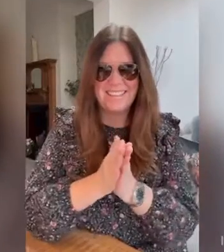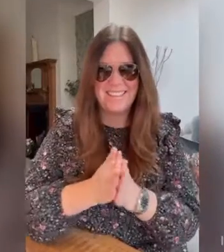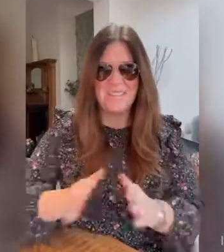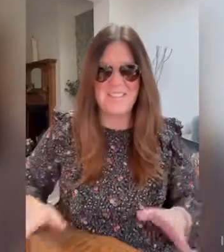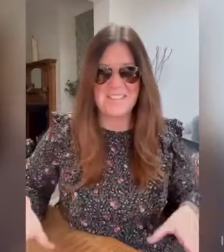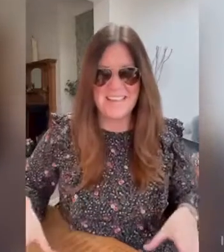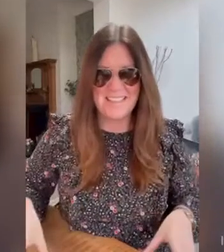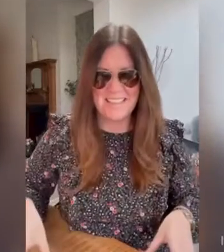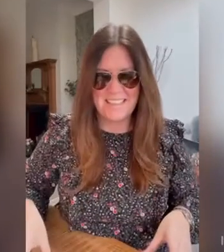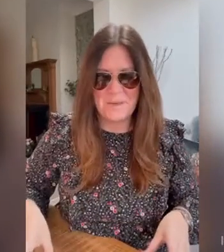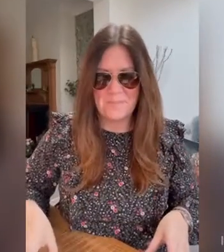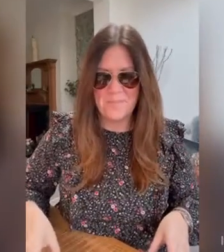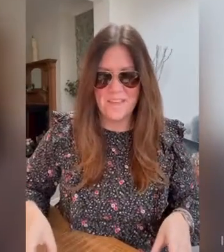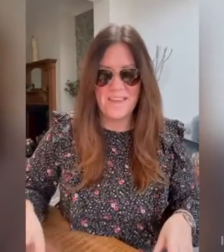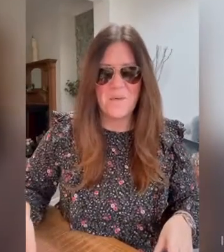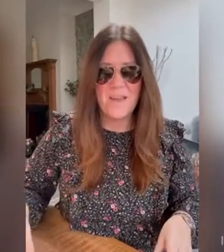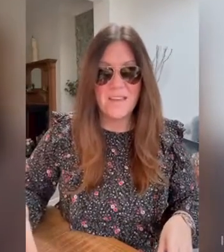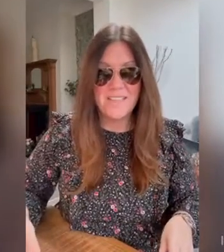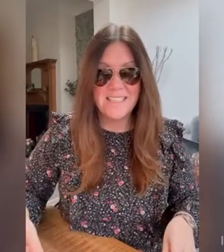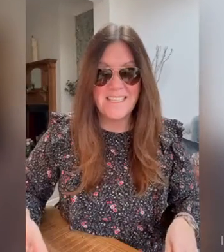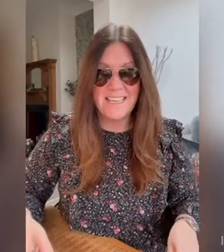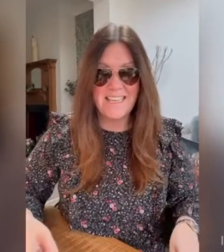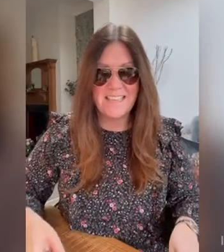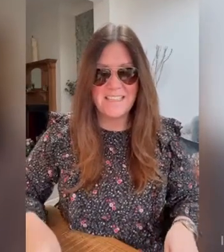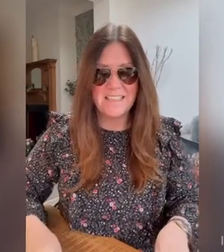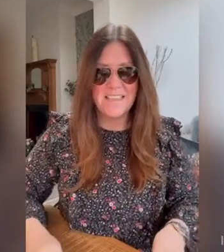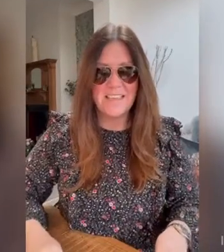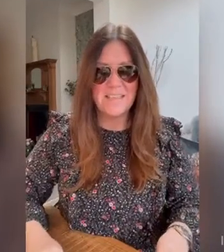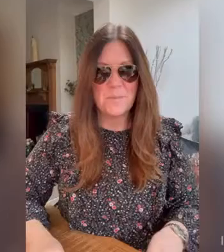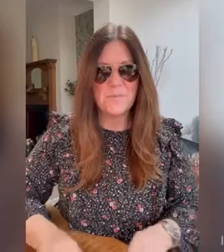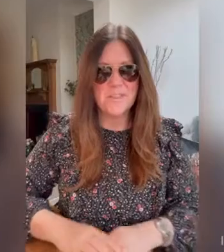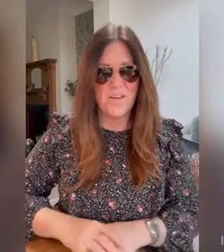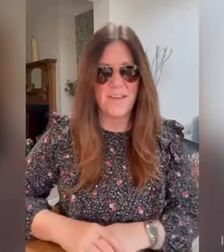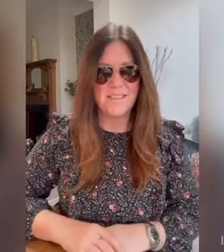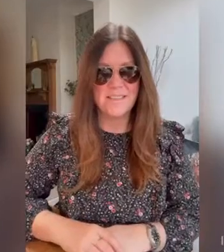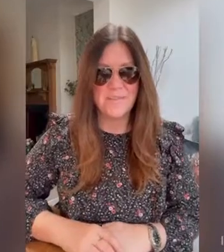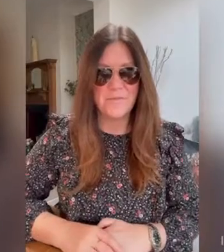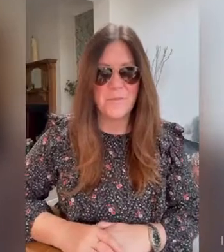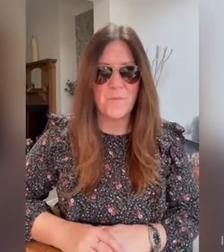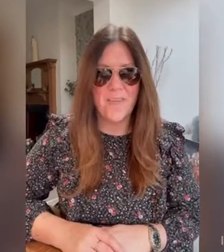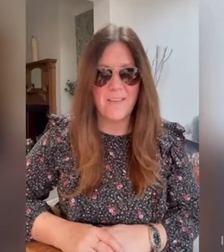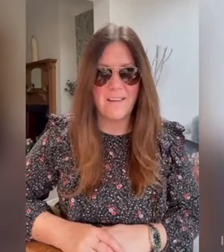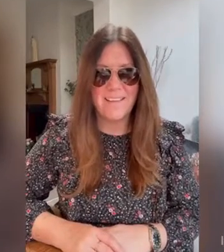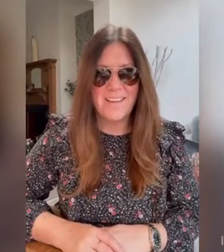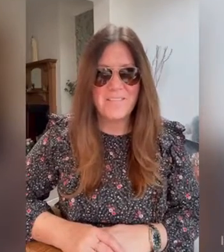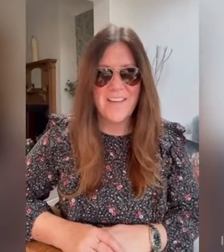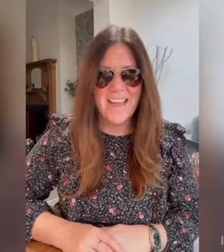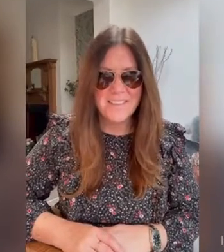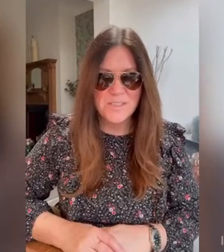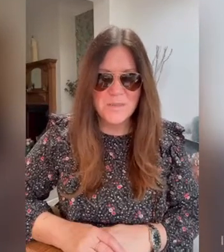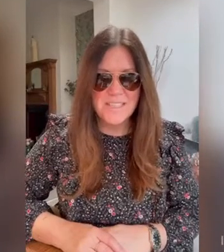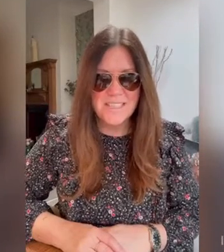Fantastic. Now we're going to need some signs from the weather for our song today.